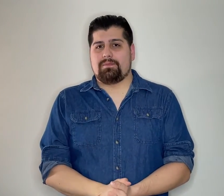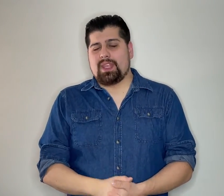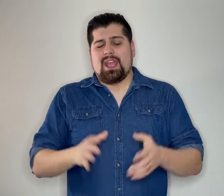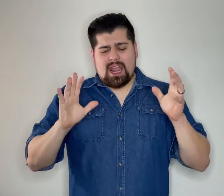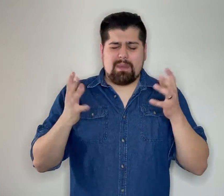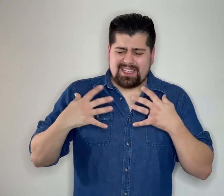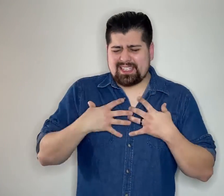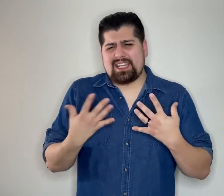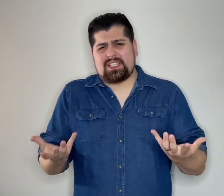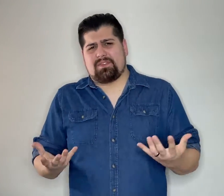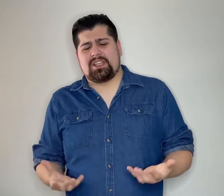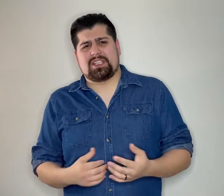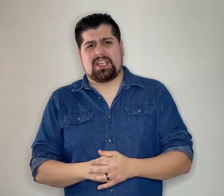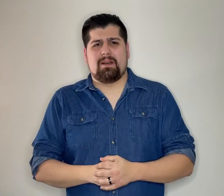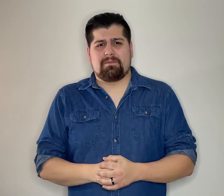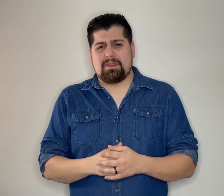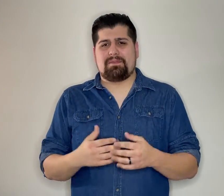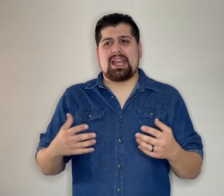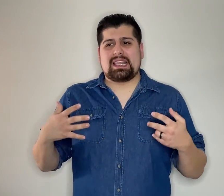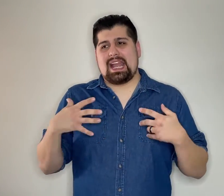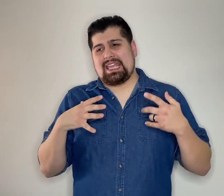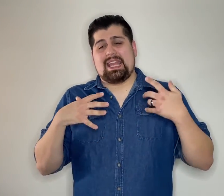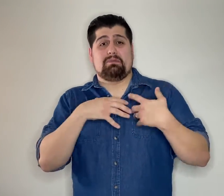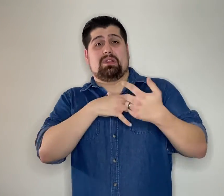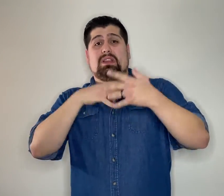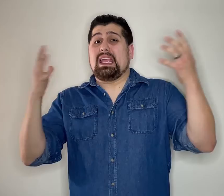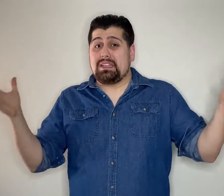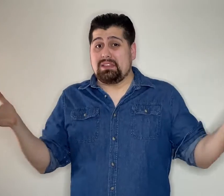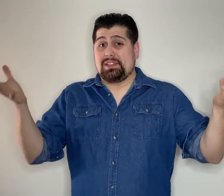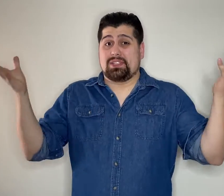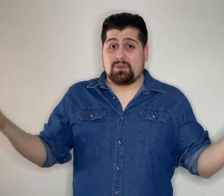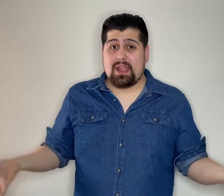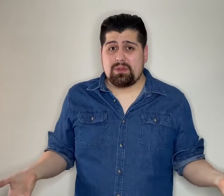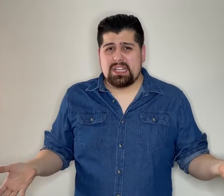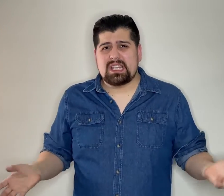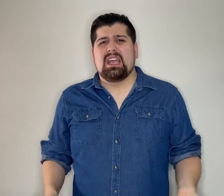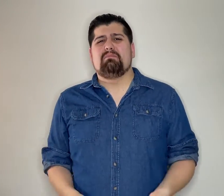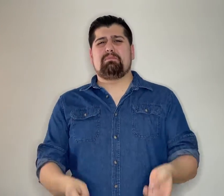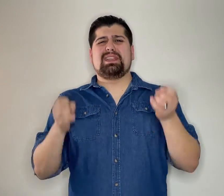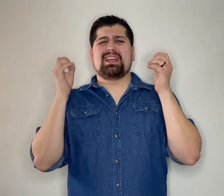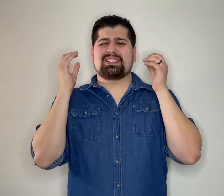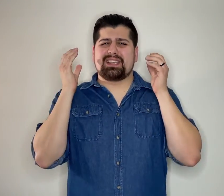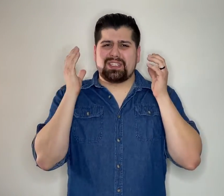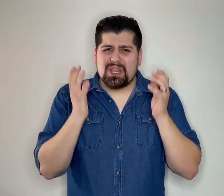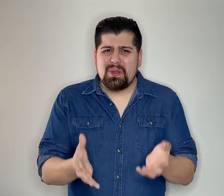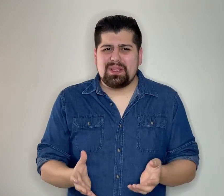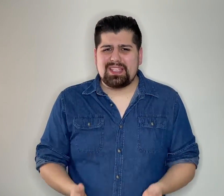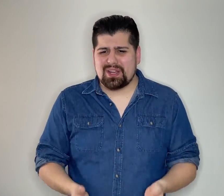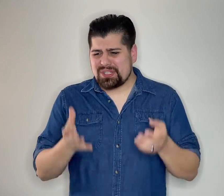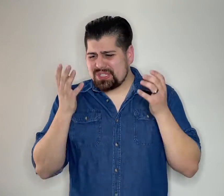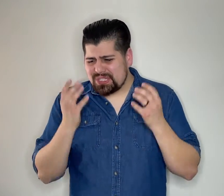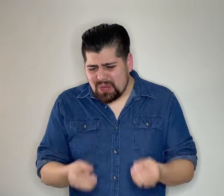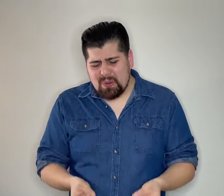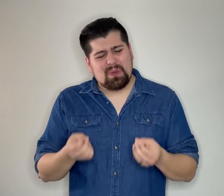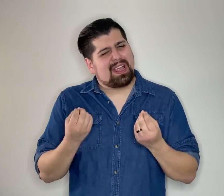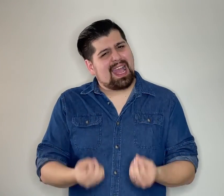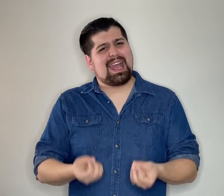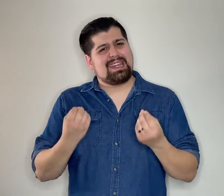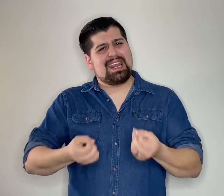Now my distaste for it doesn't come from the fact That I can't relate to the surroundings But because the two leads are so goddamn